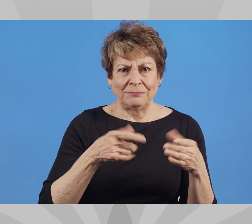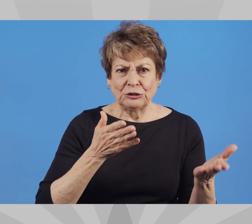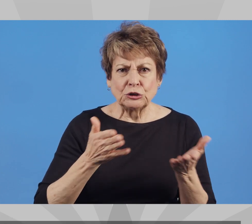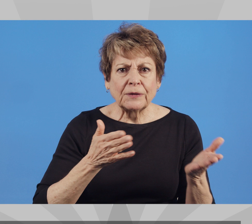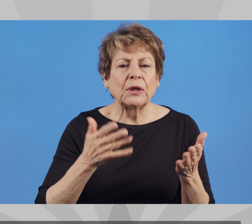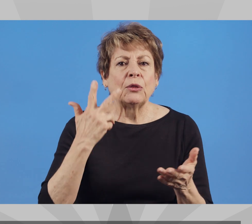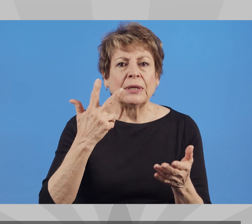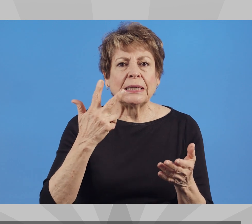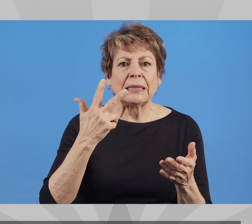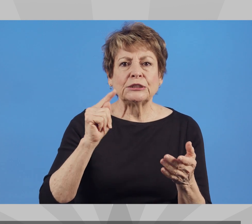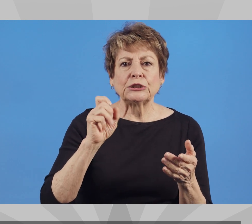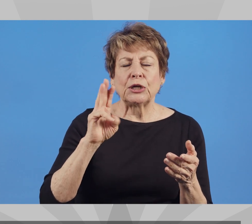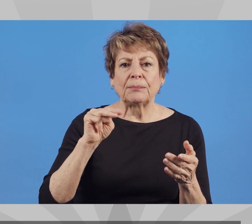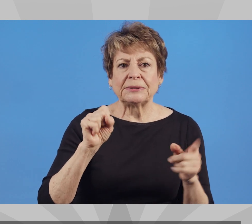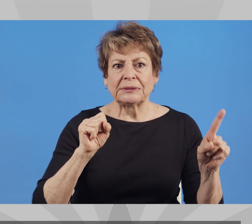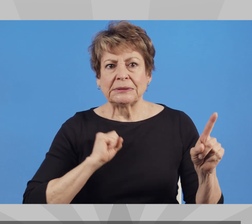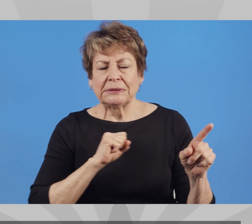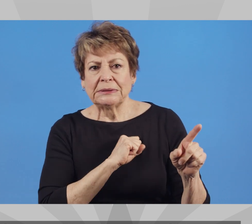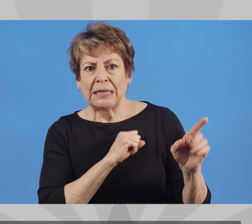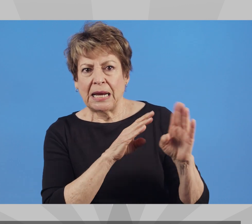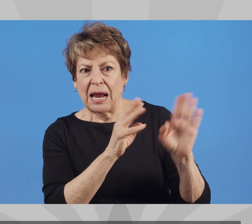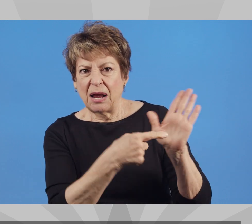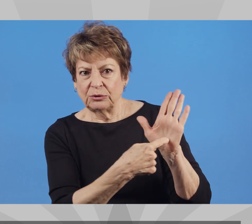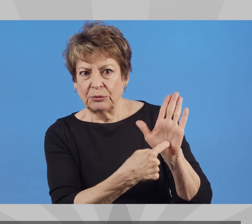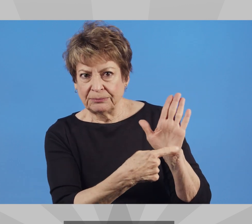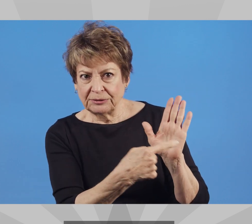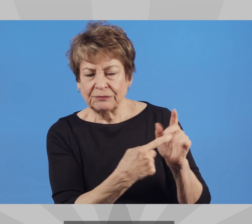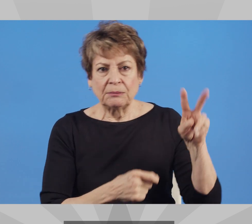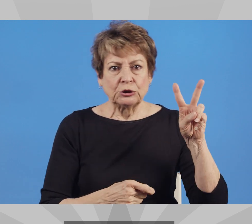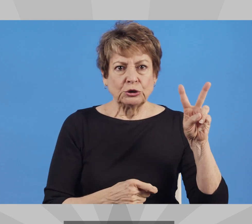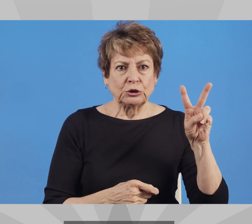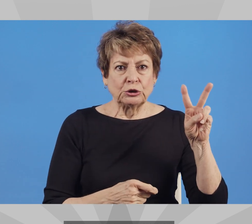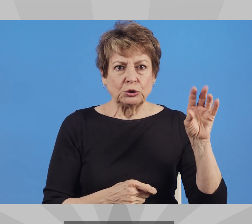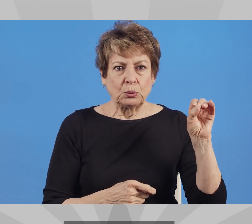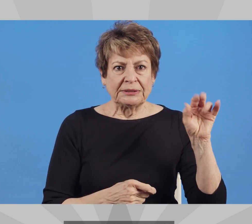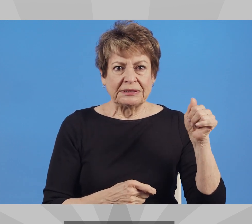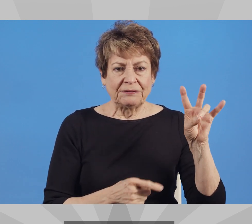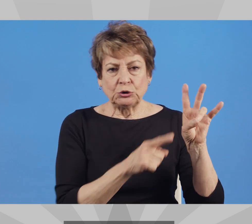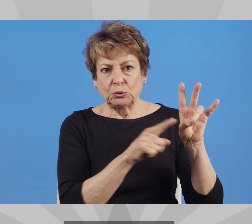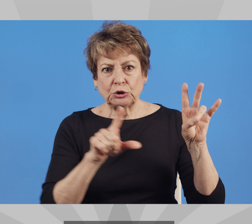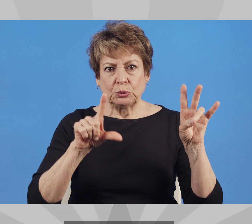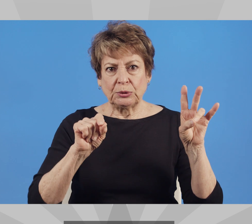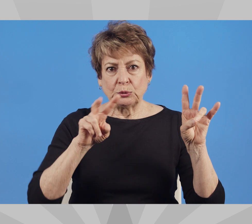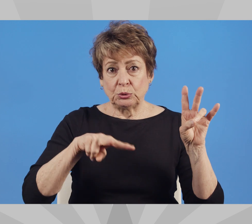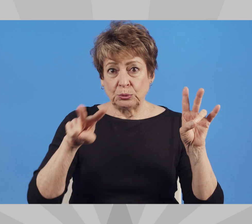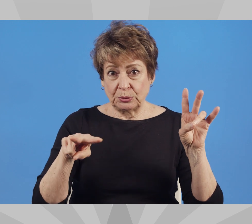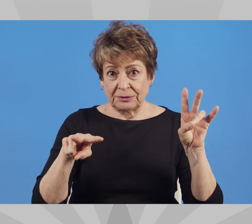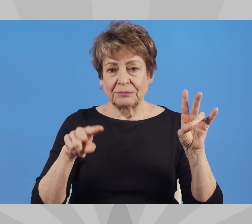She served three terms in the statehouse, from 2017 to 2022.